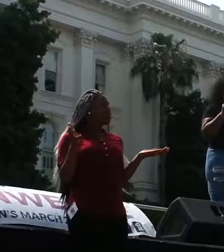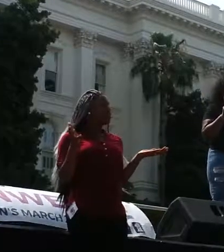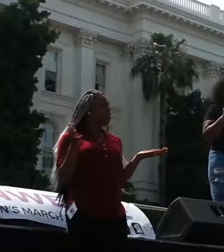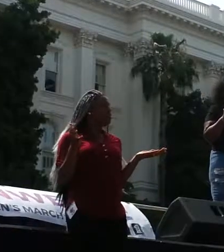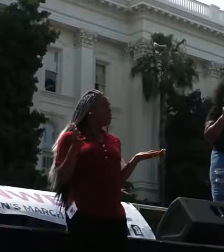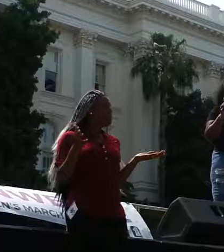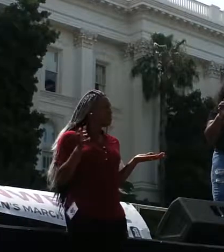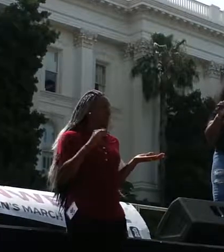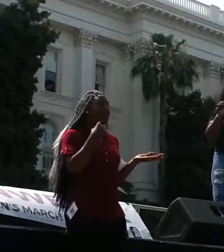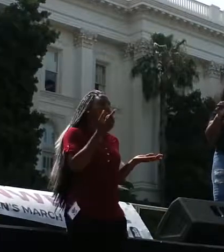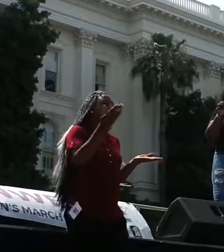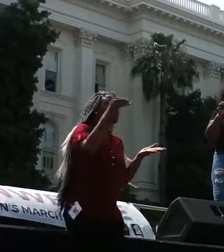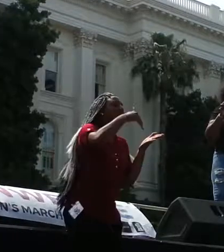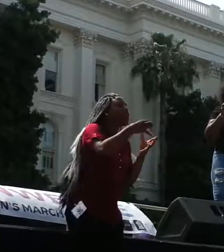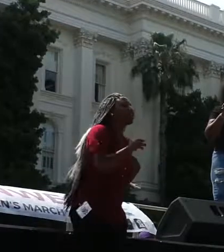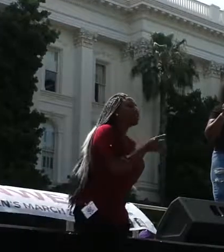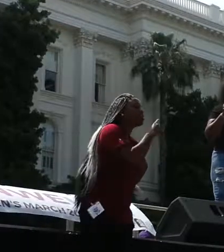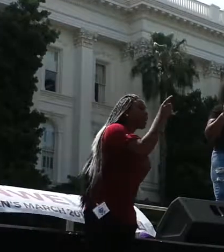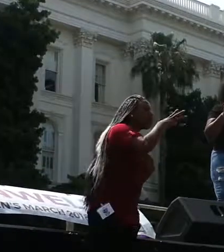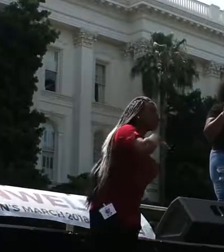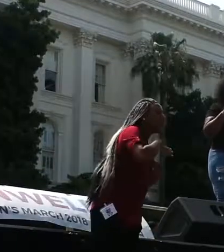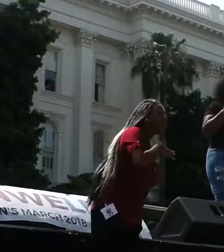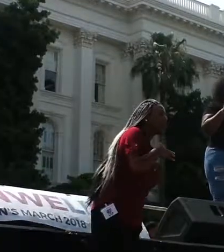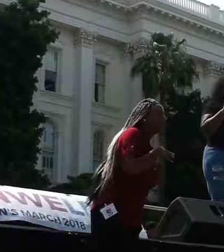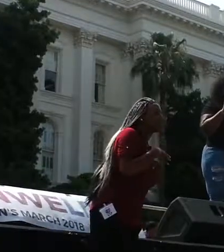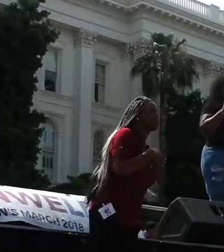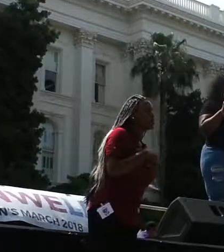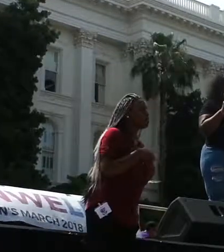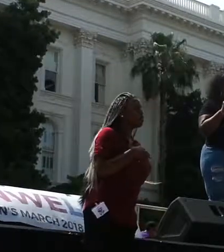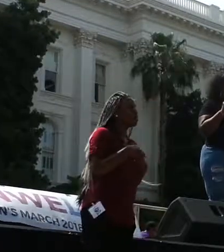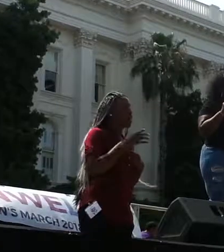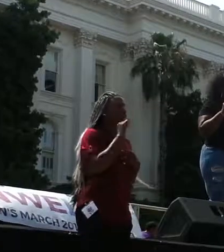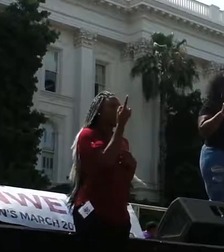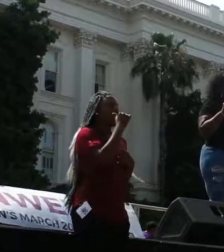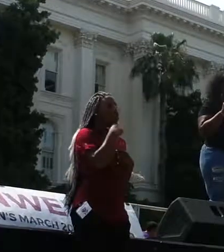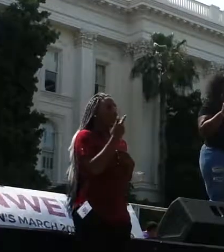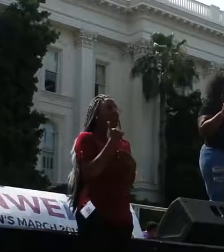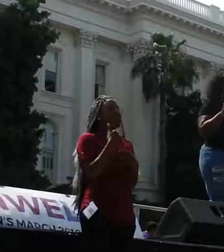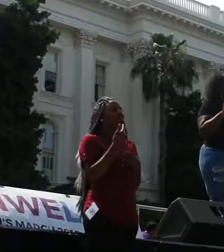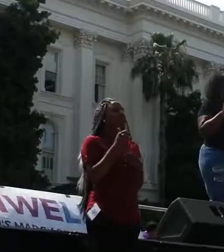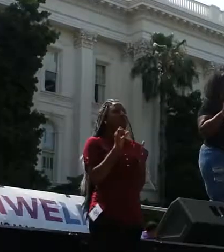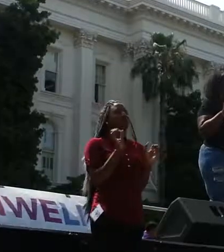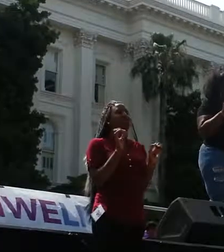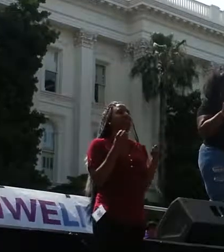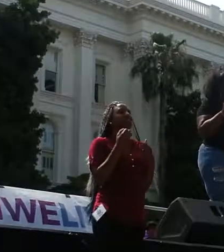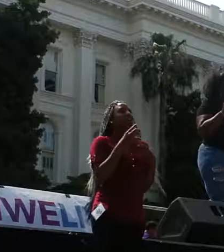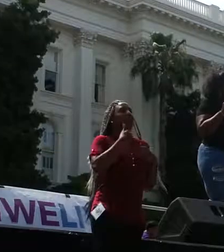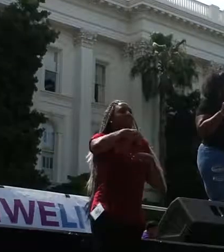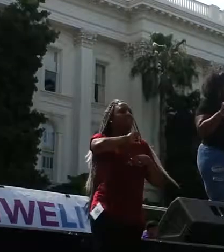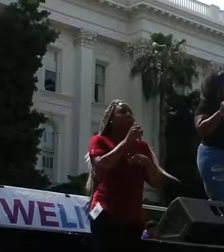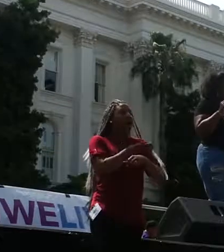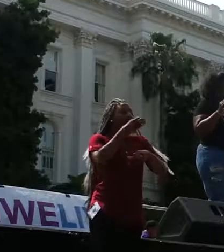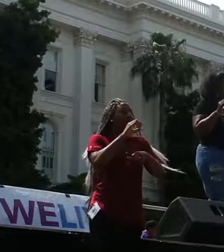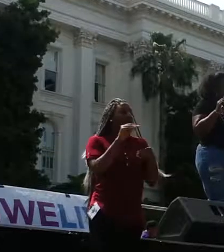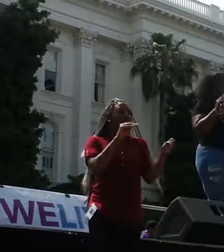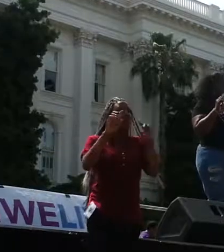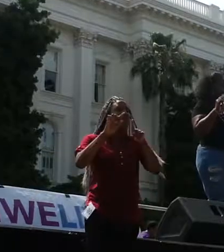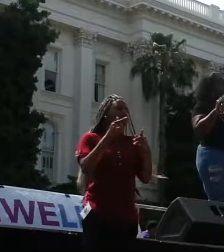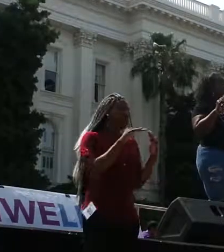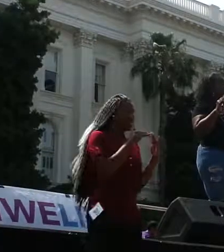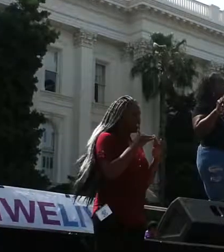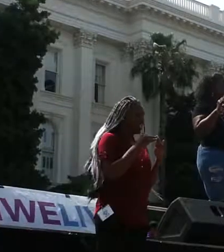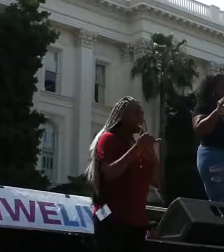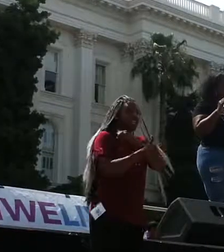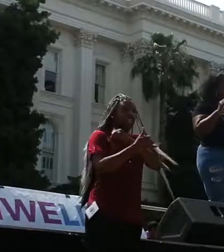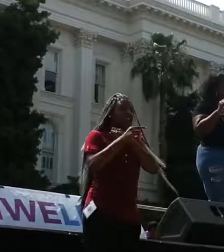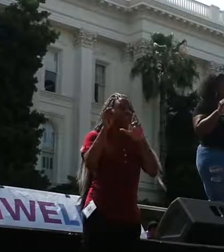I'll say it again, trust black women. Not only are we fearless in our power moves within the city, county, and state, but we